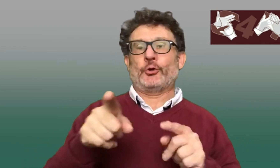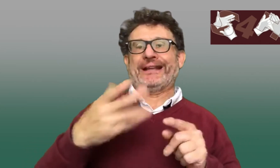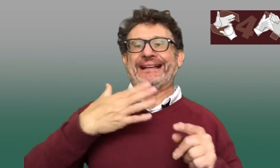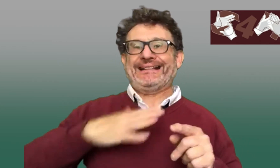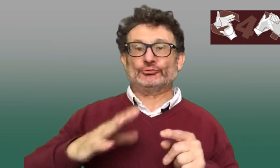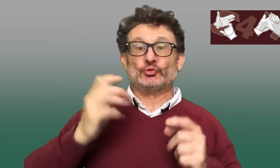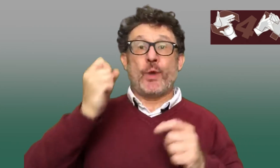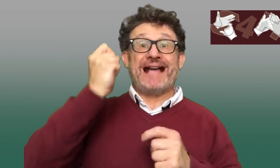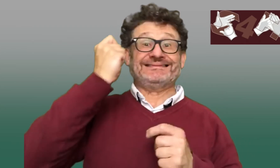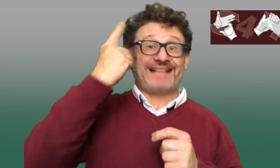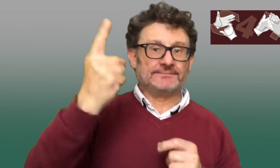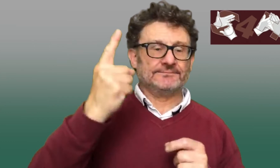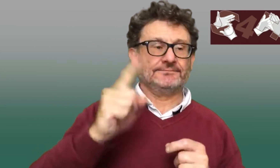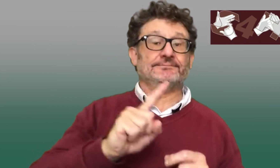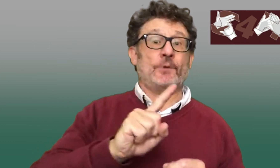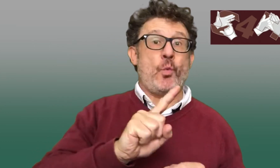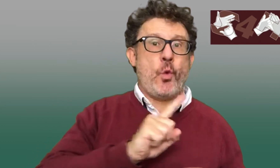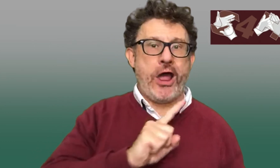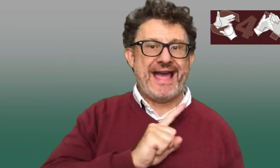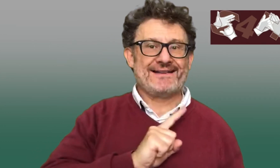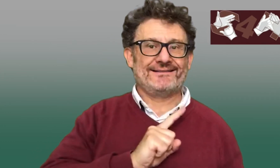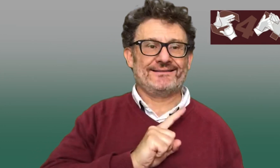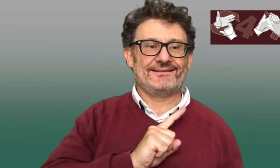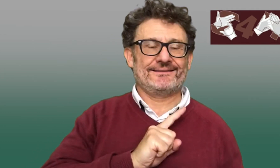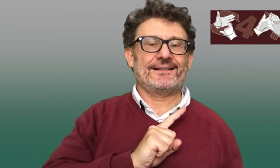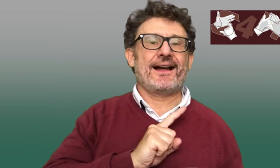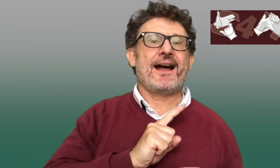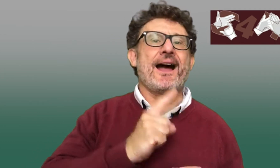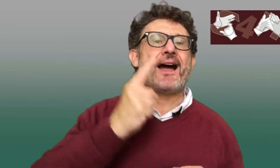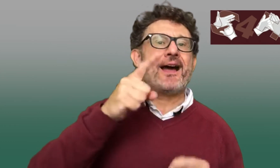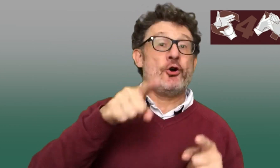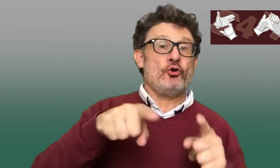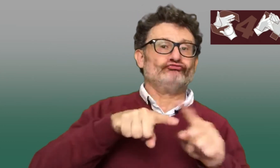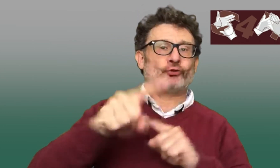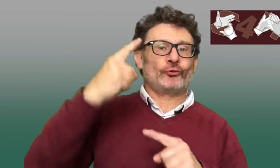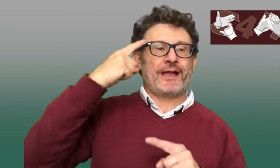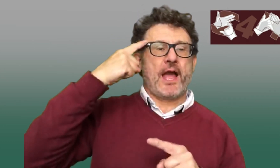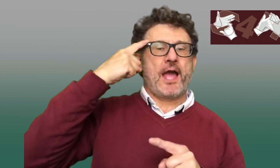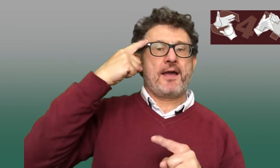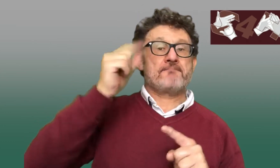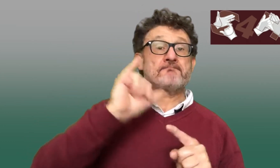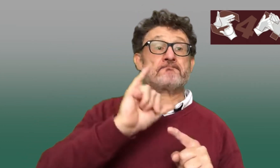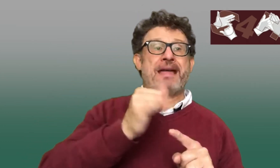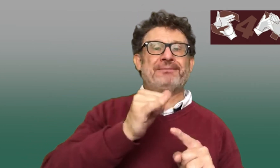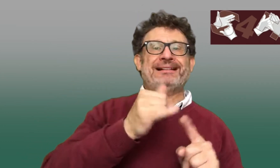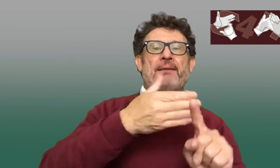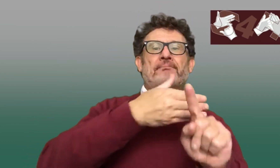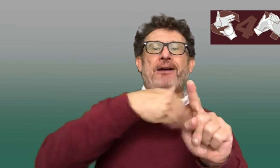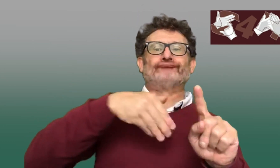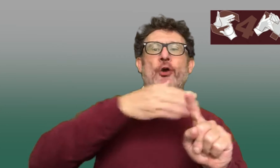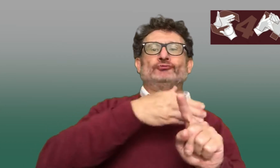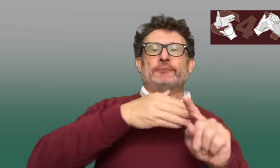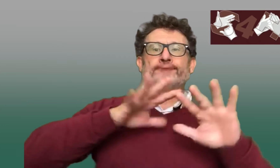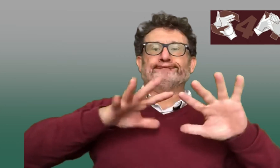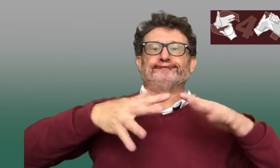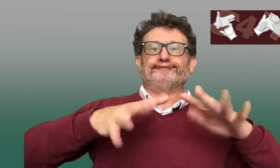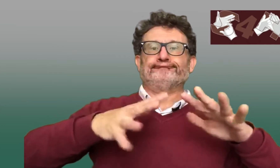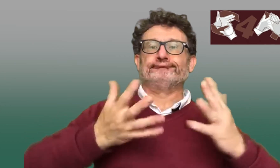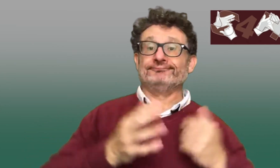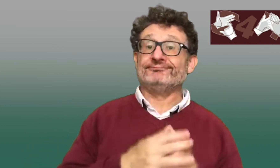like that, how they might behave in a particular way. So you might be able to sympathize with the fact that they've come from a certain background.